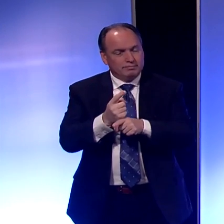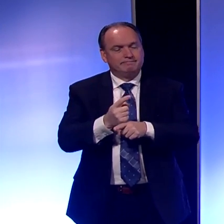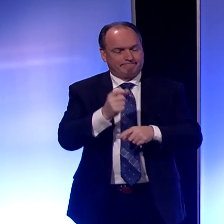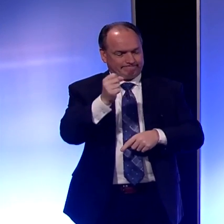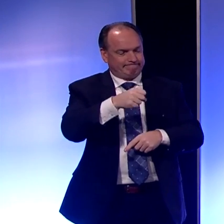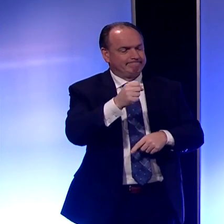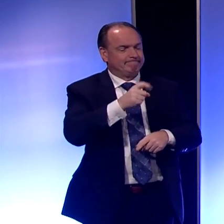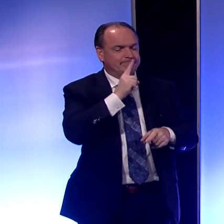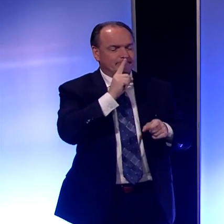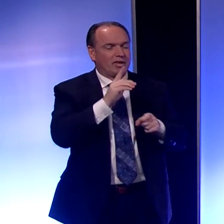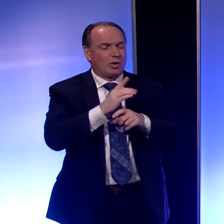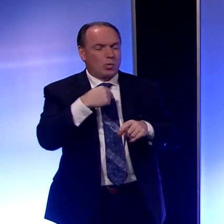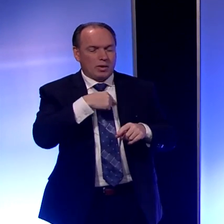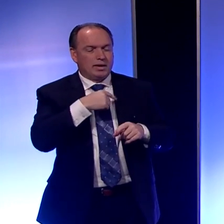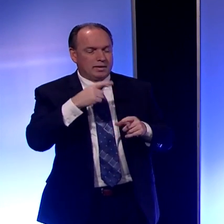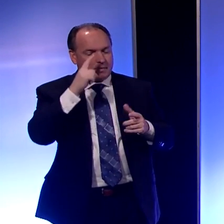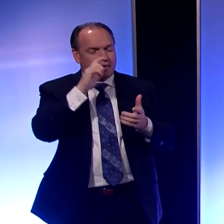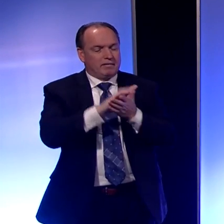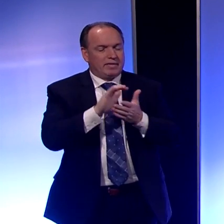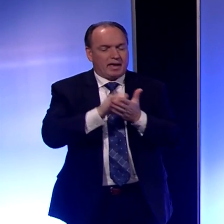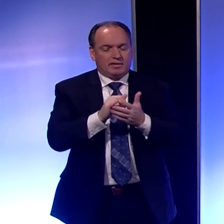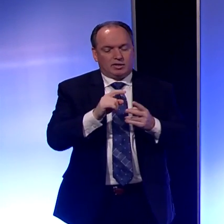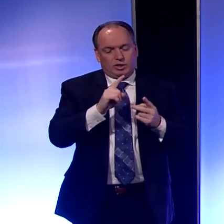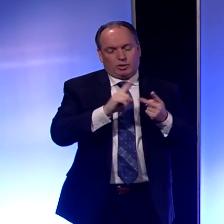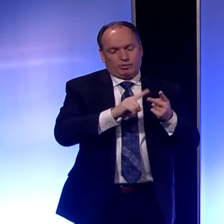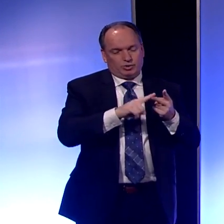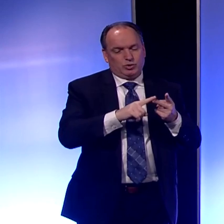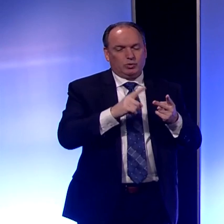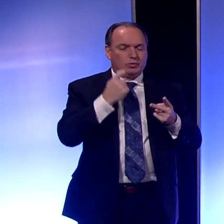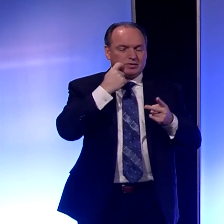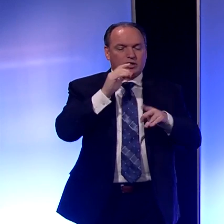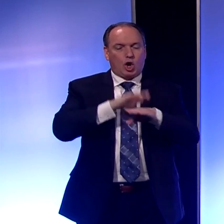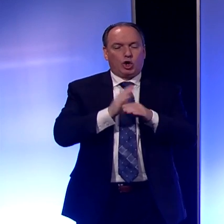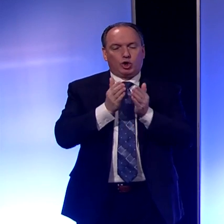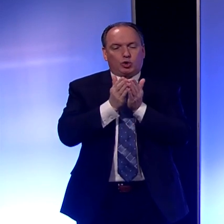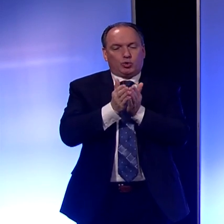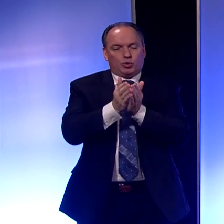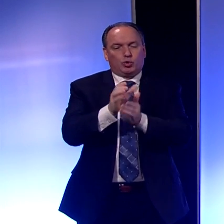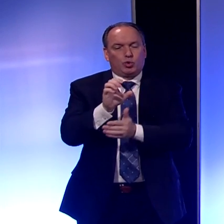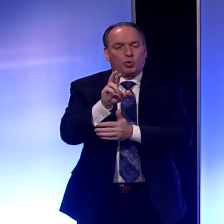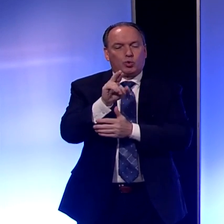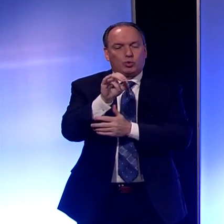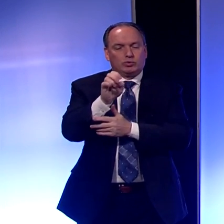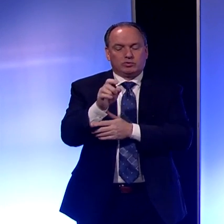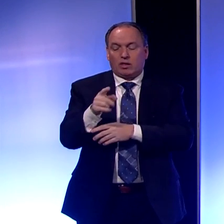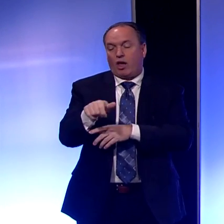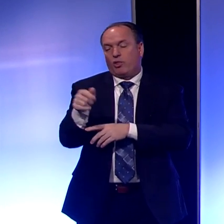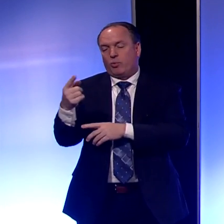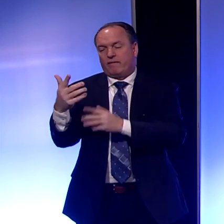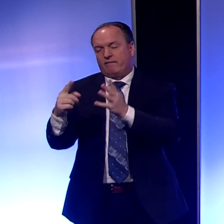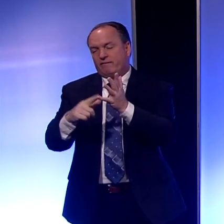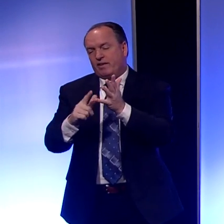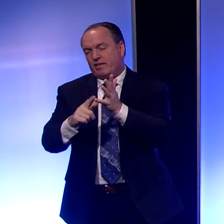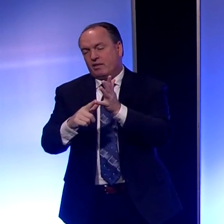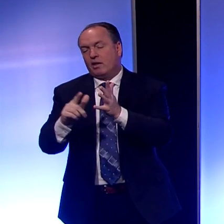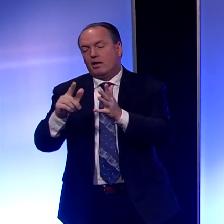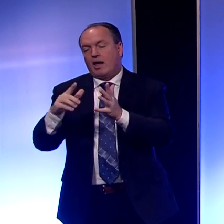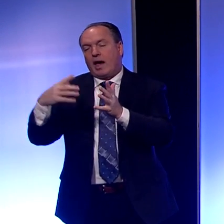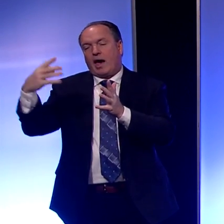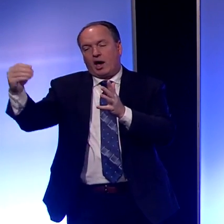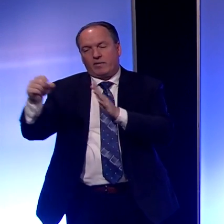As we mentioned, the number two had been on a cruise, and this most recent one was out of the state